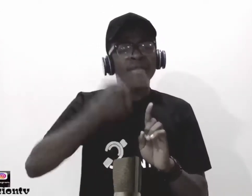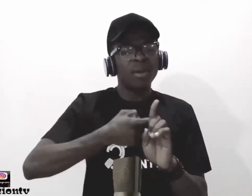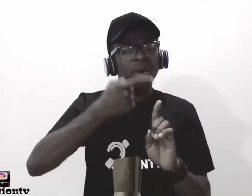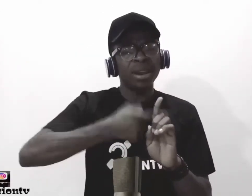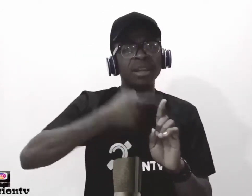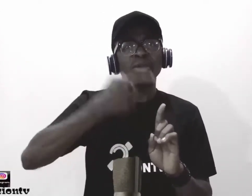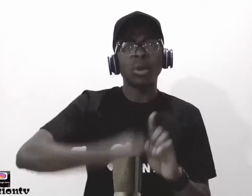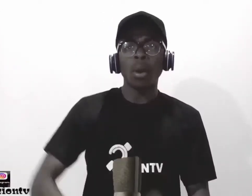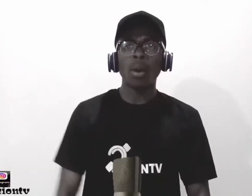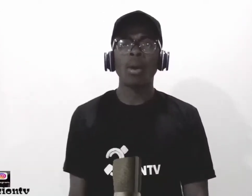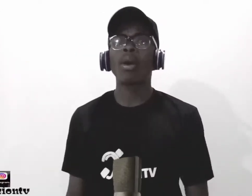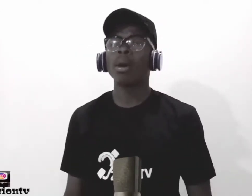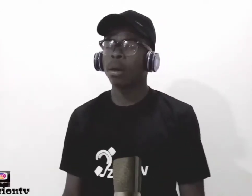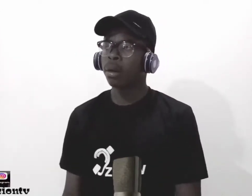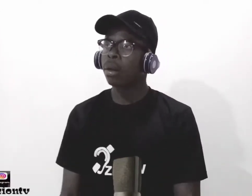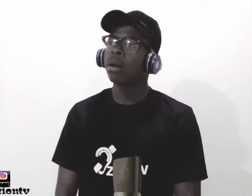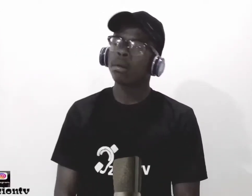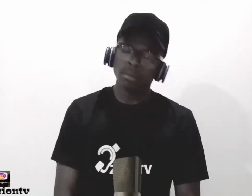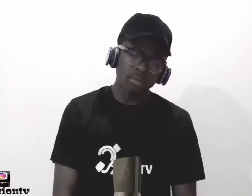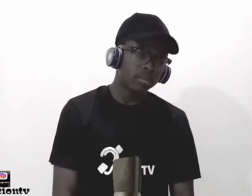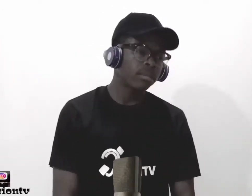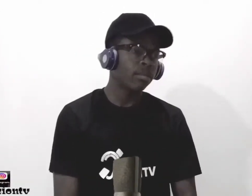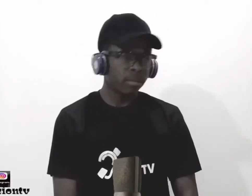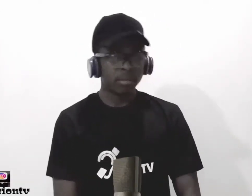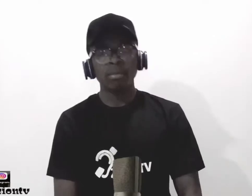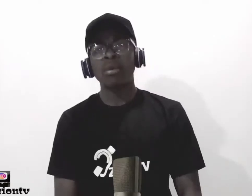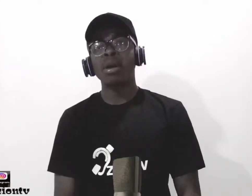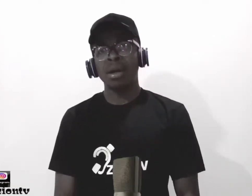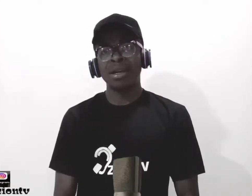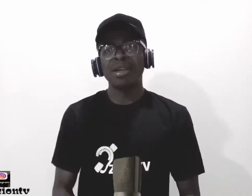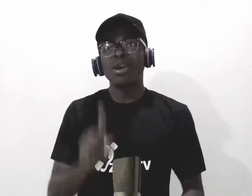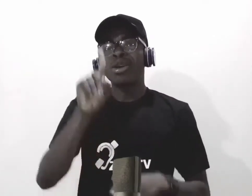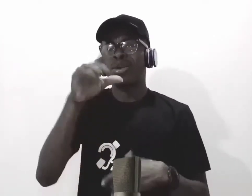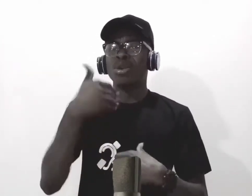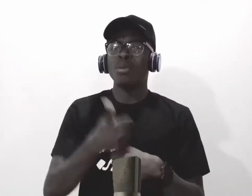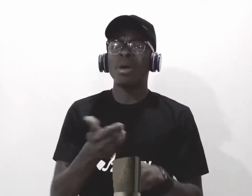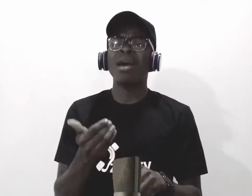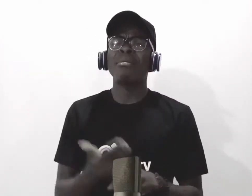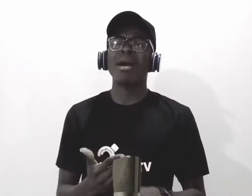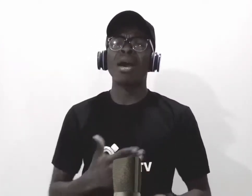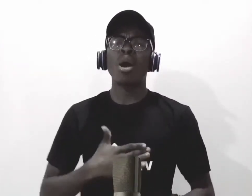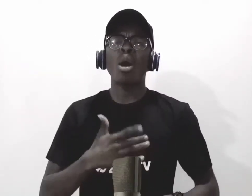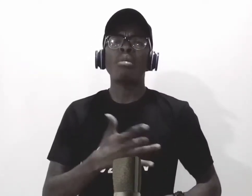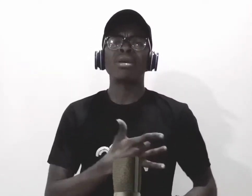for rent Give me my soul Open